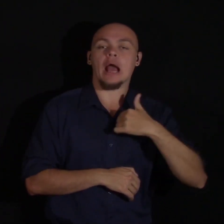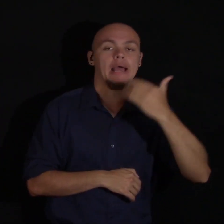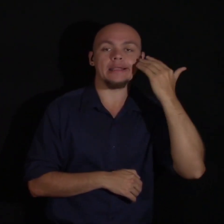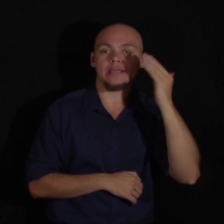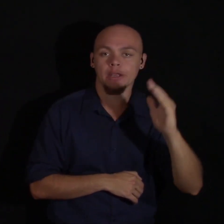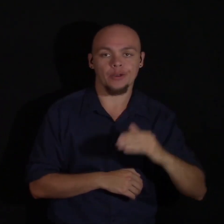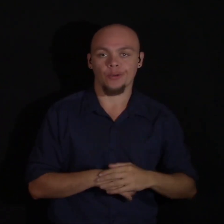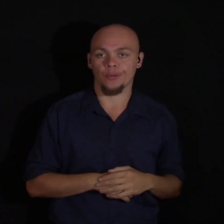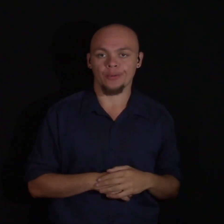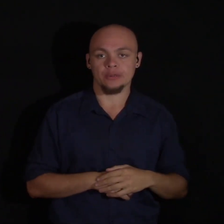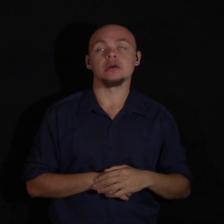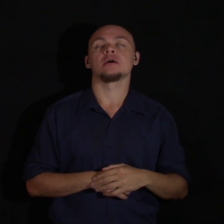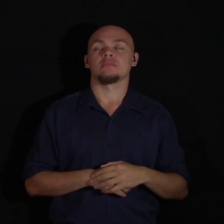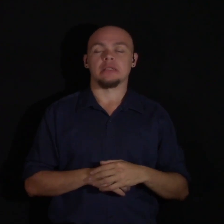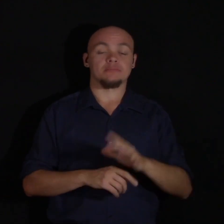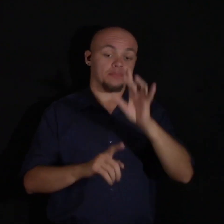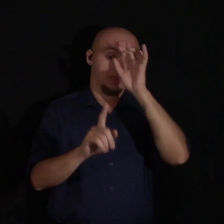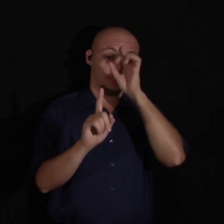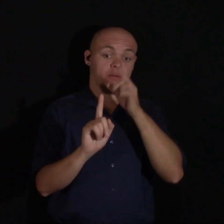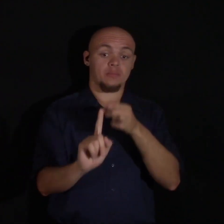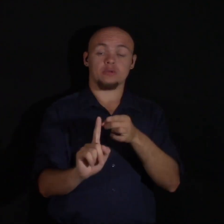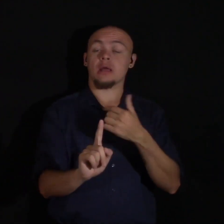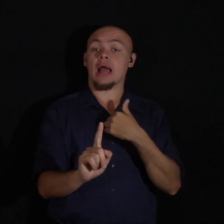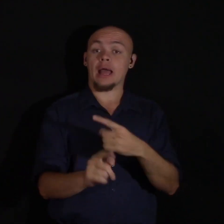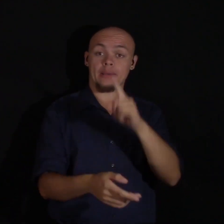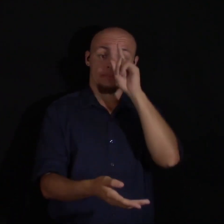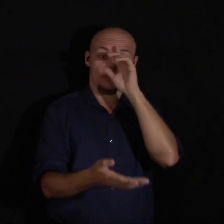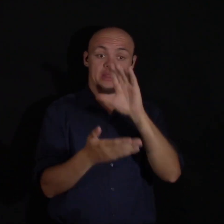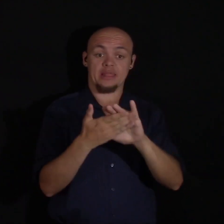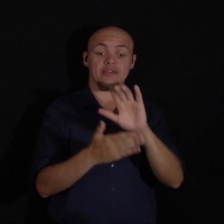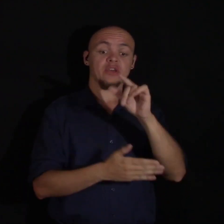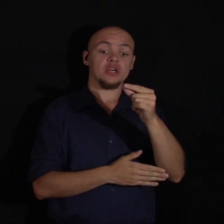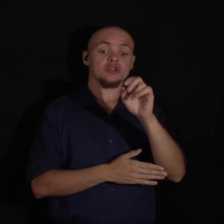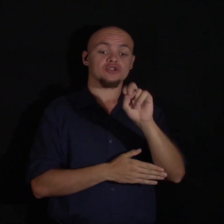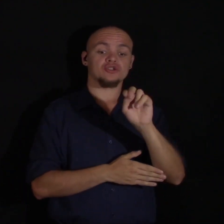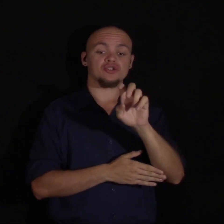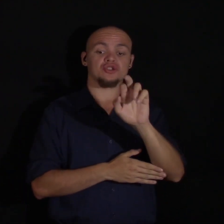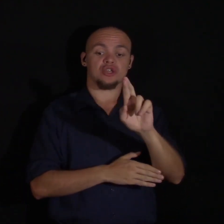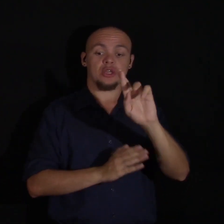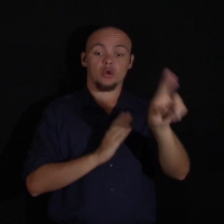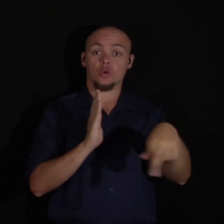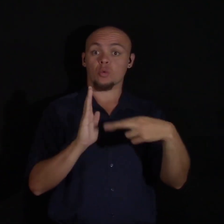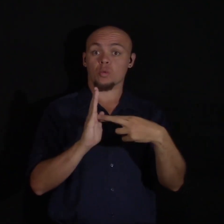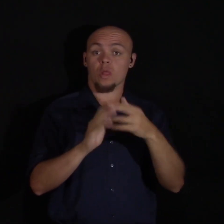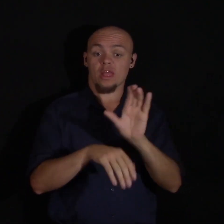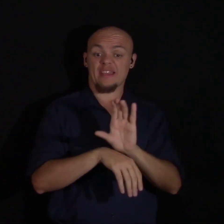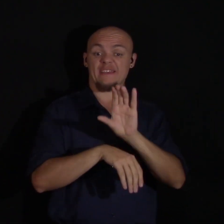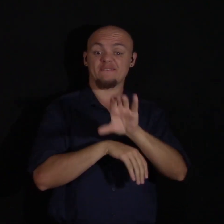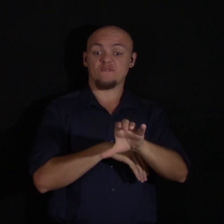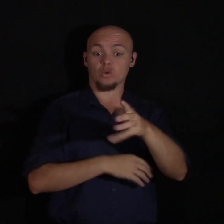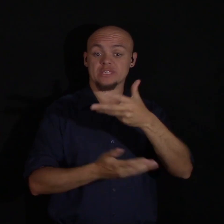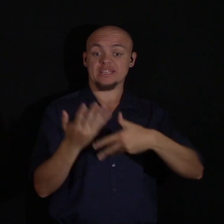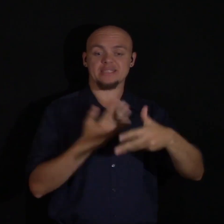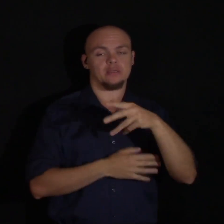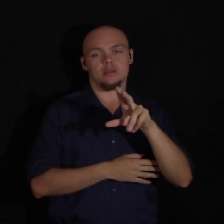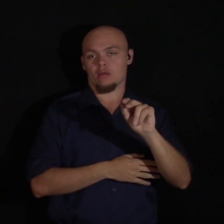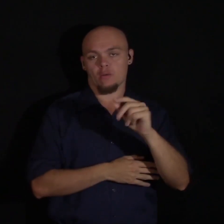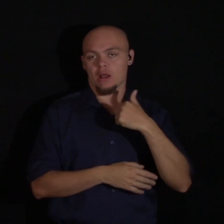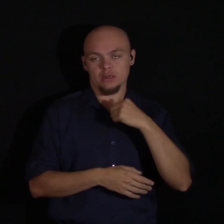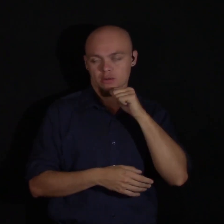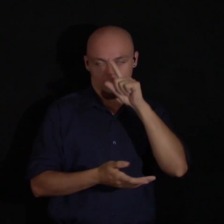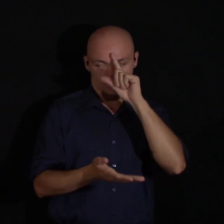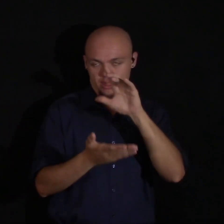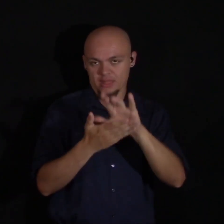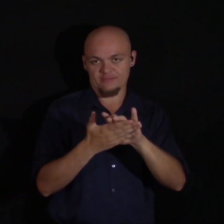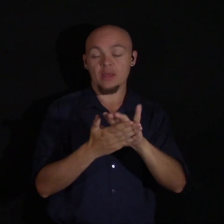Now, I must say at this point that I don't believe that gender roles should be enforced in society, but at that